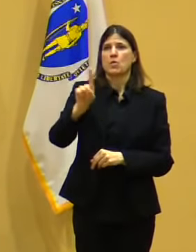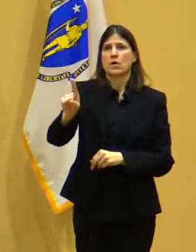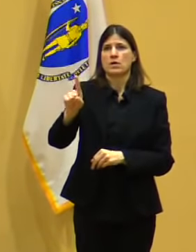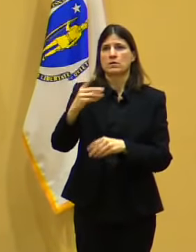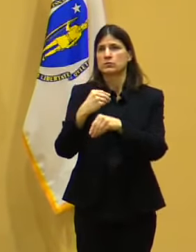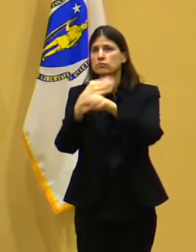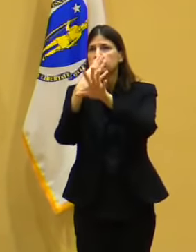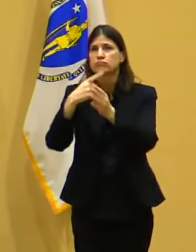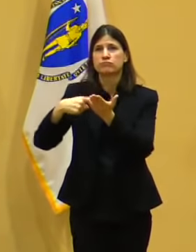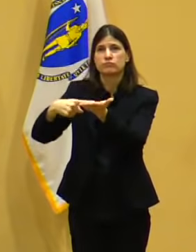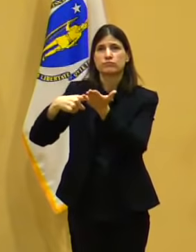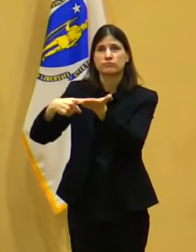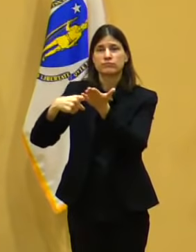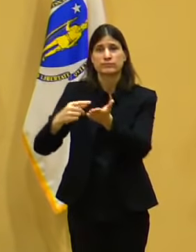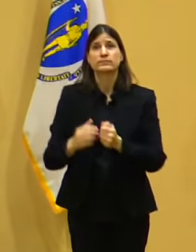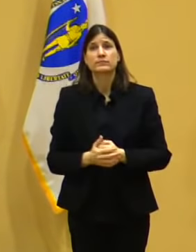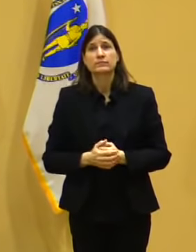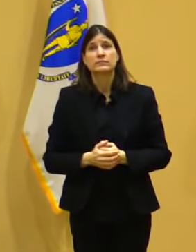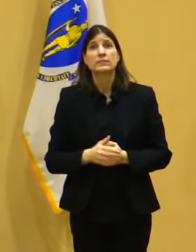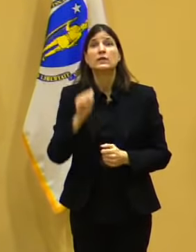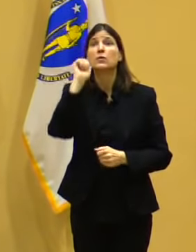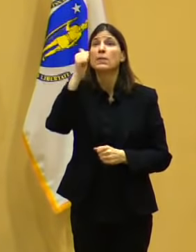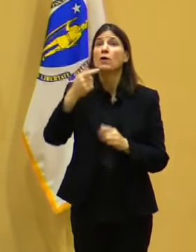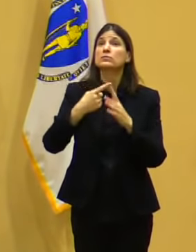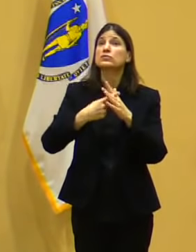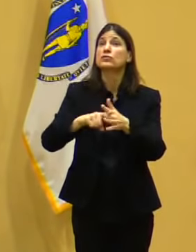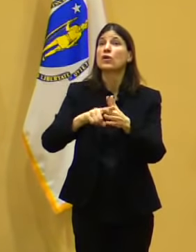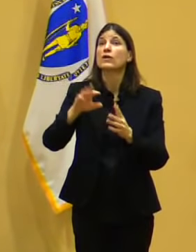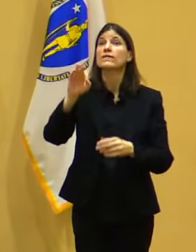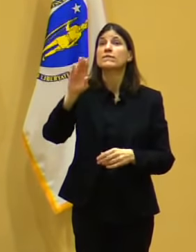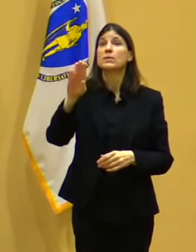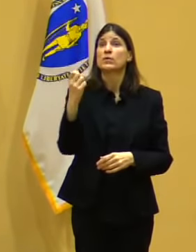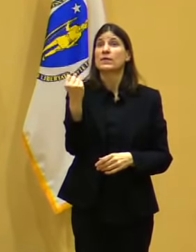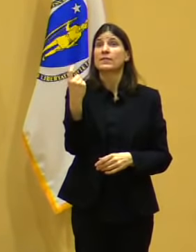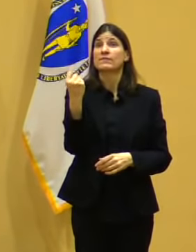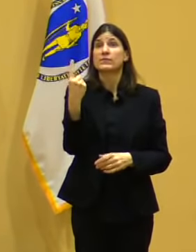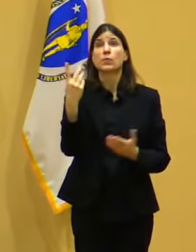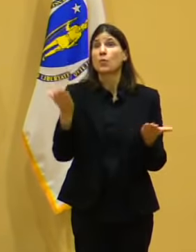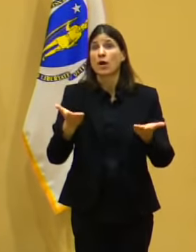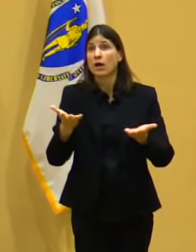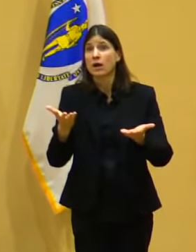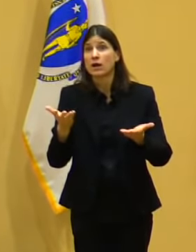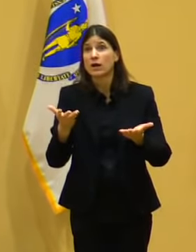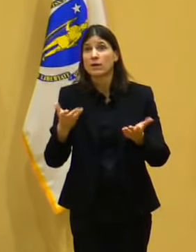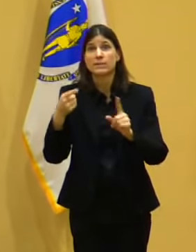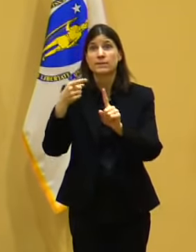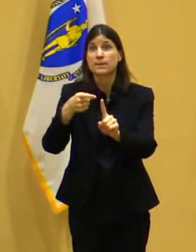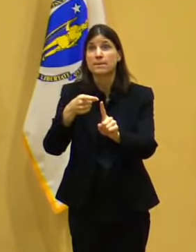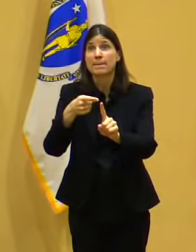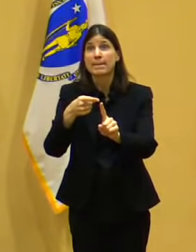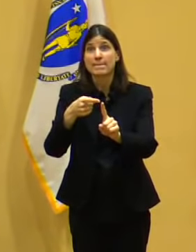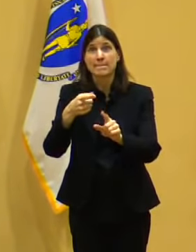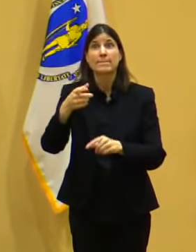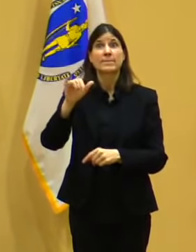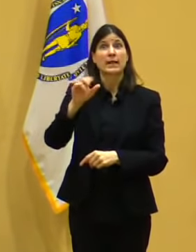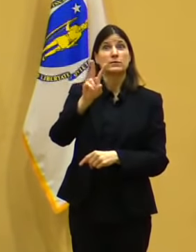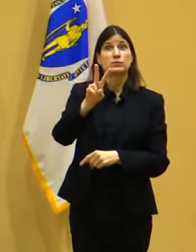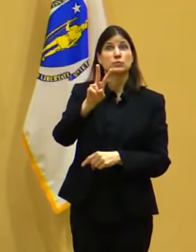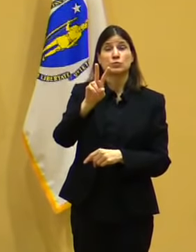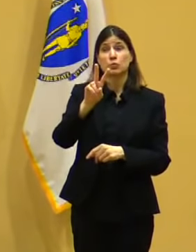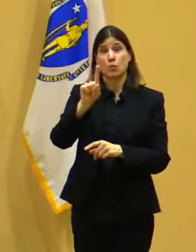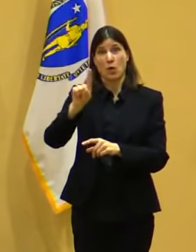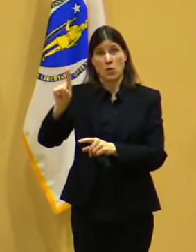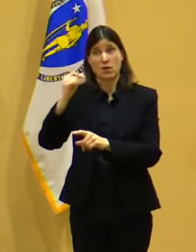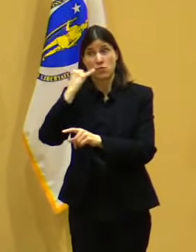not applicable for appointments that have already been booked. If a caregiver joins a 75 or older person